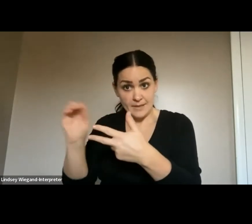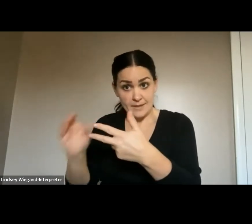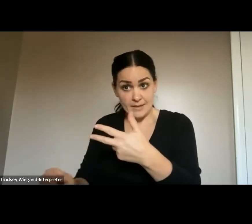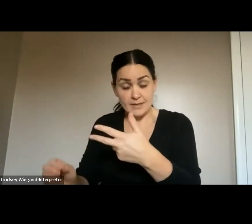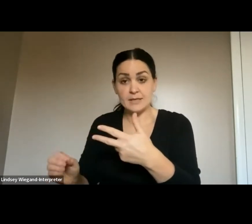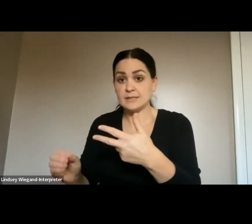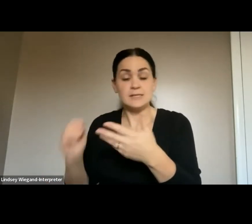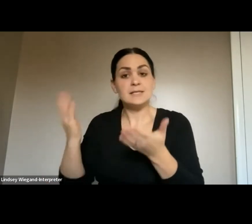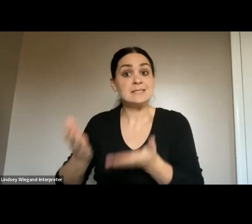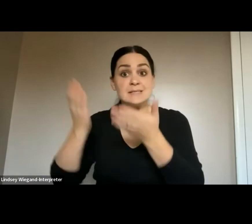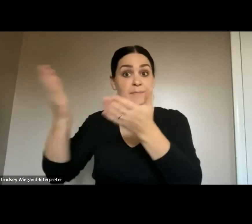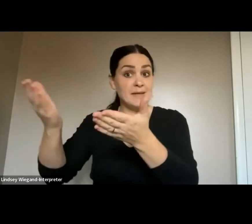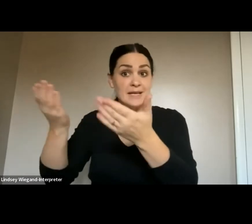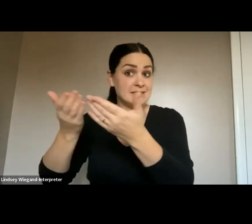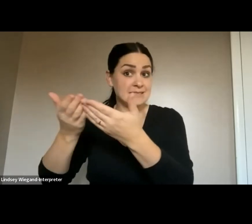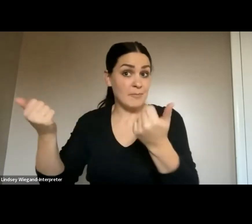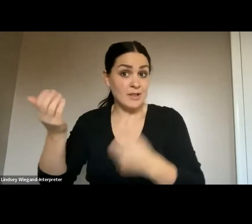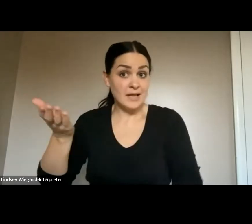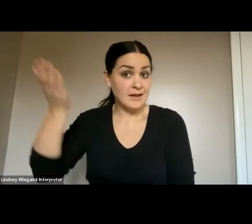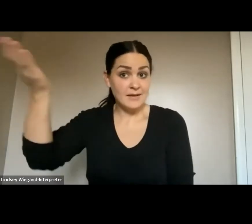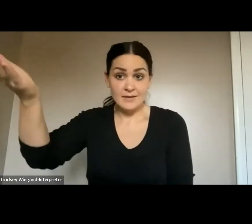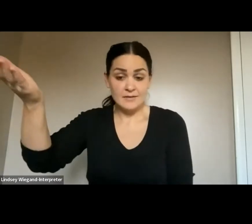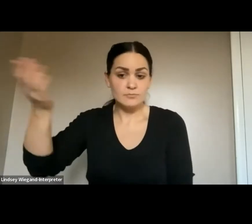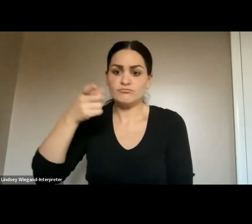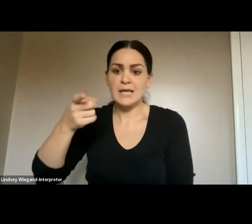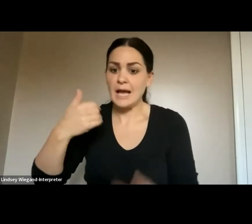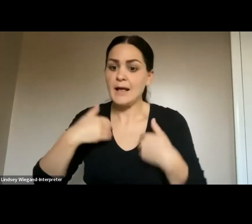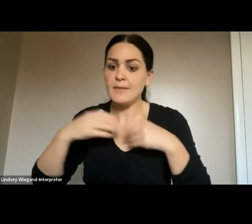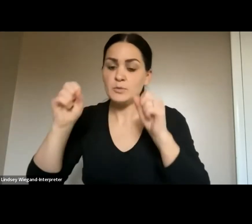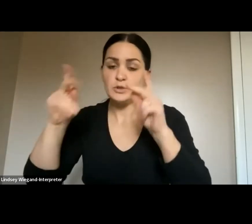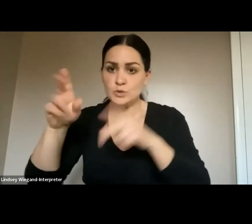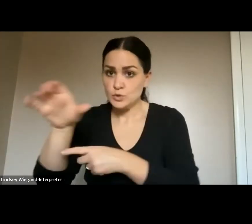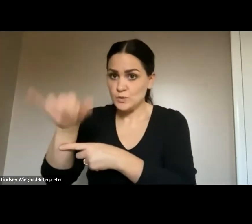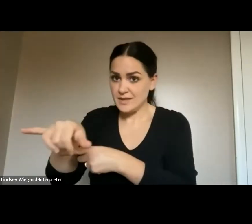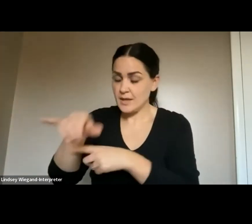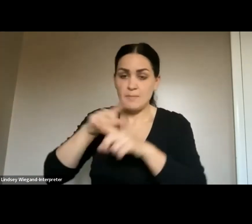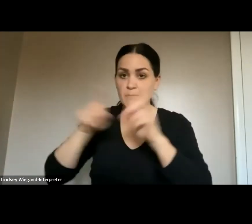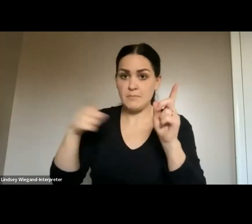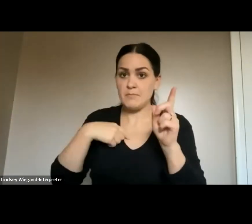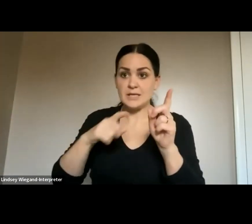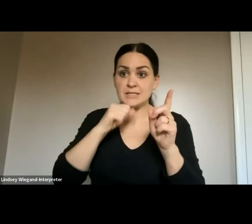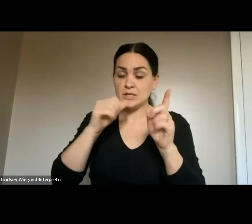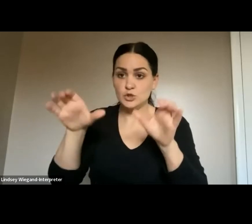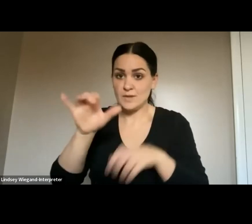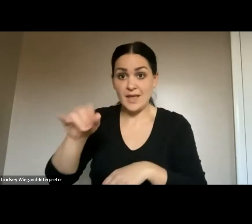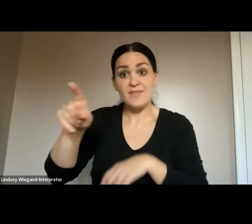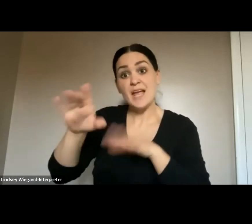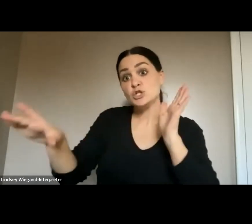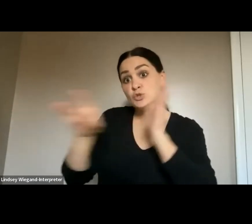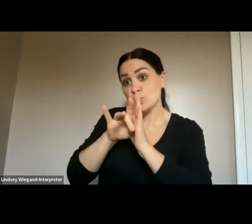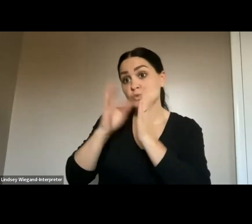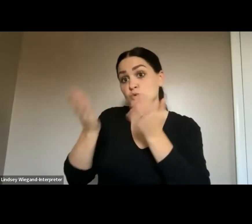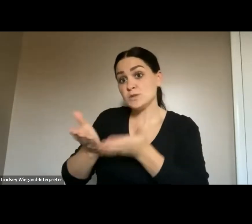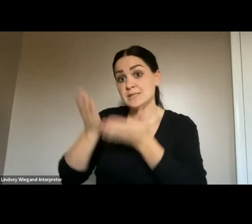separately, which they had the opportunity to do, chose to submit it